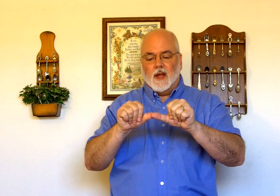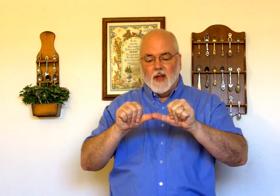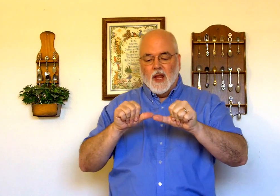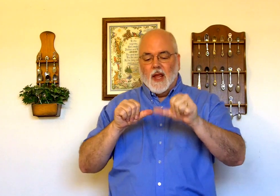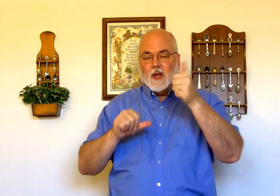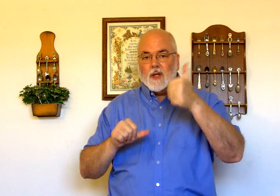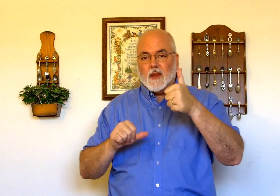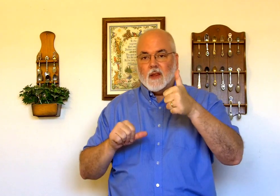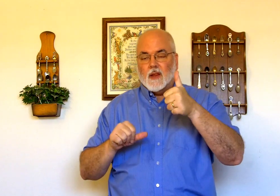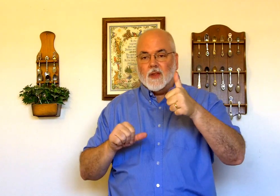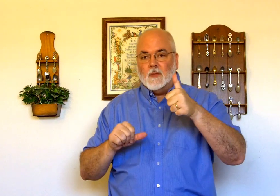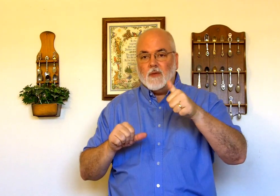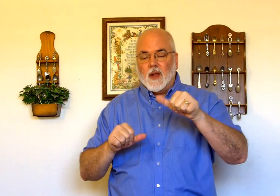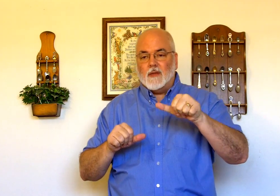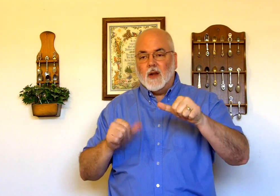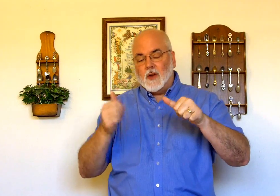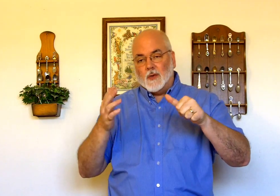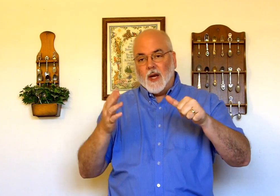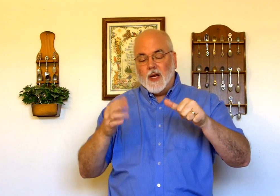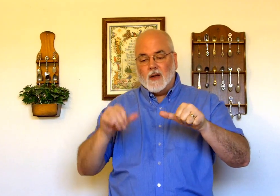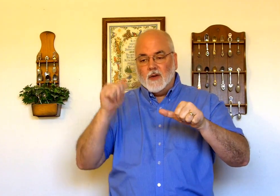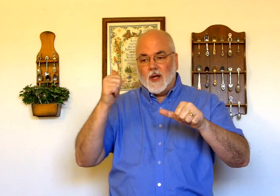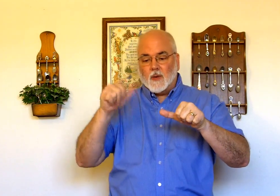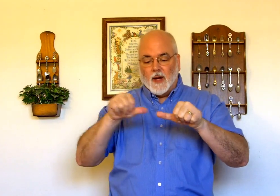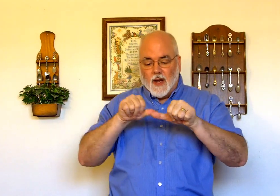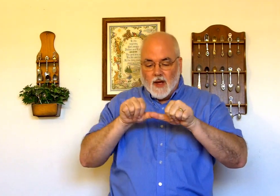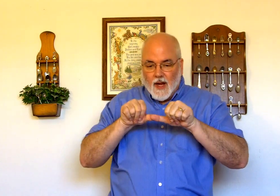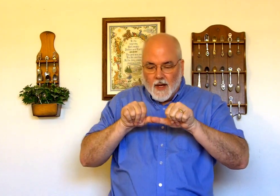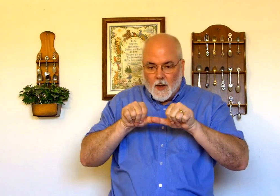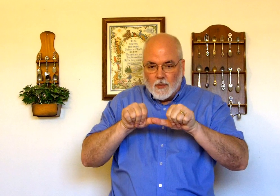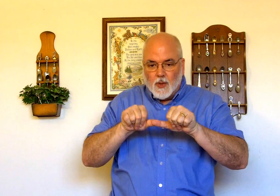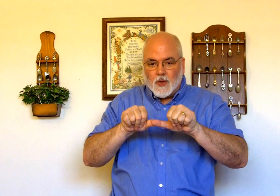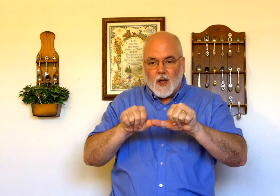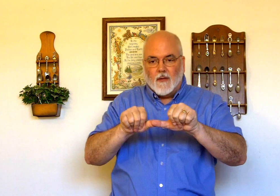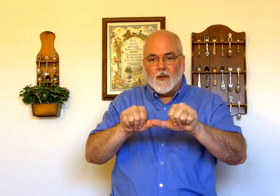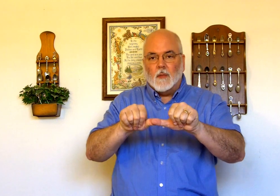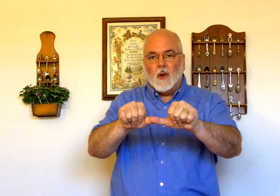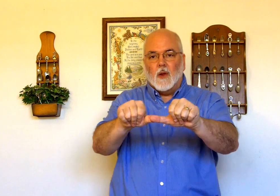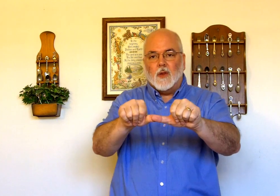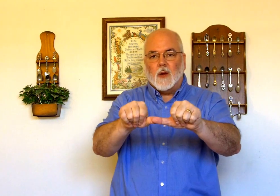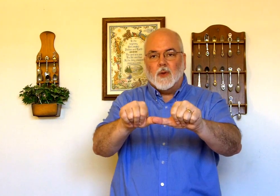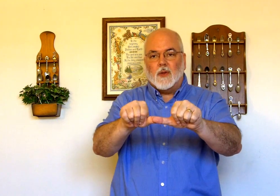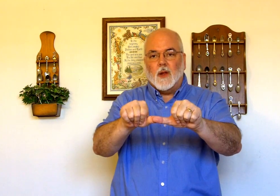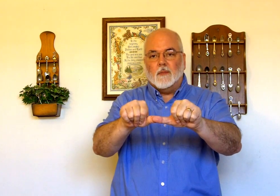you take the thumb of the left your right hand you take your right hand and you push your left thumb along there with your thumb